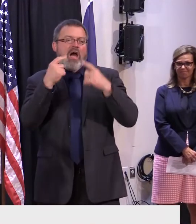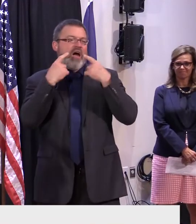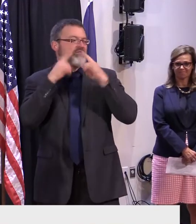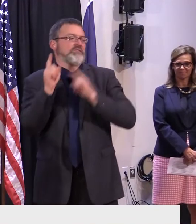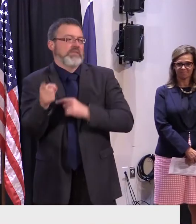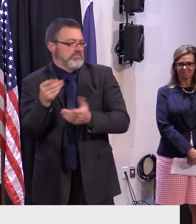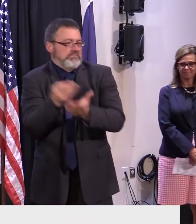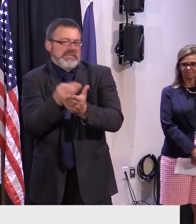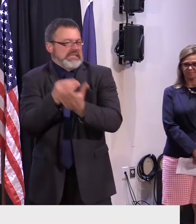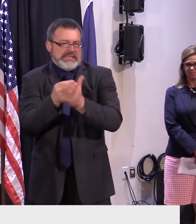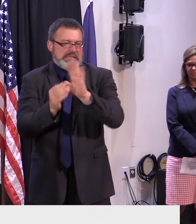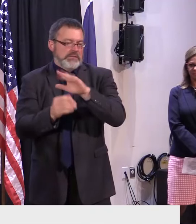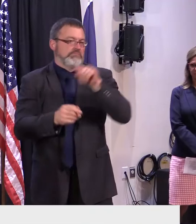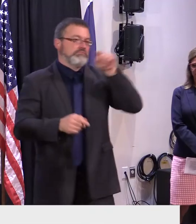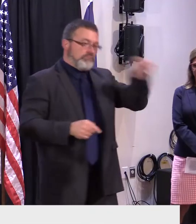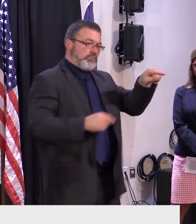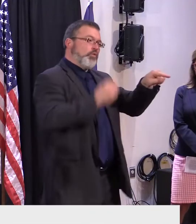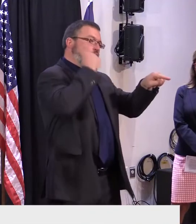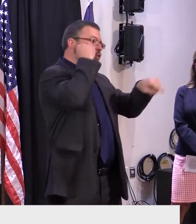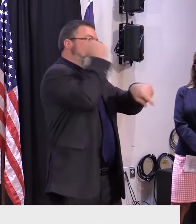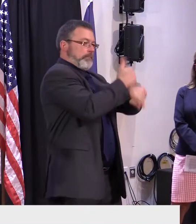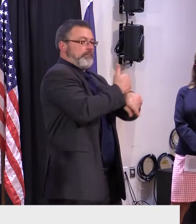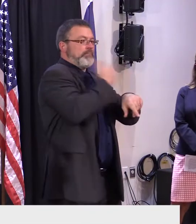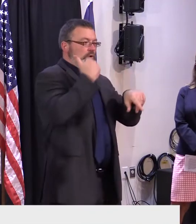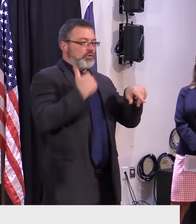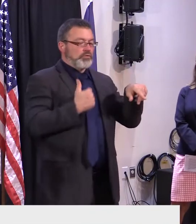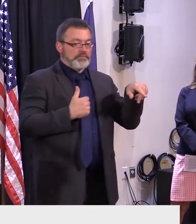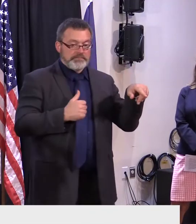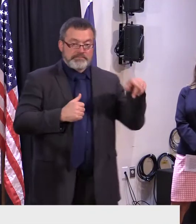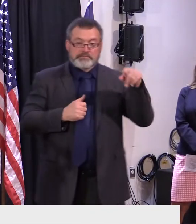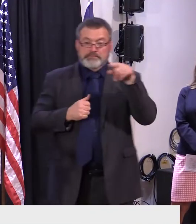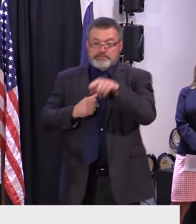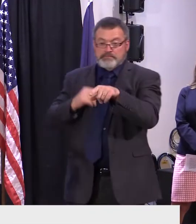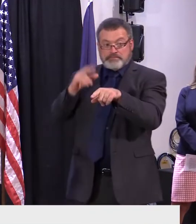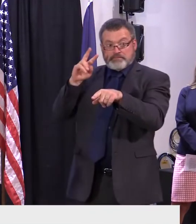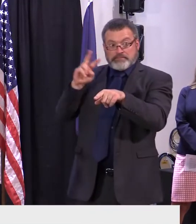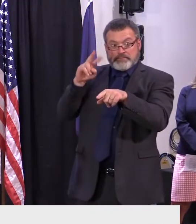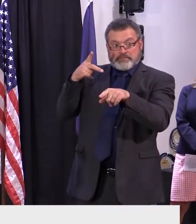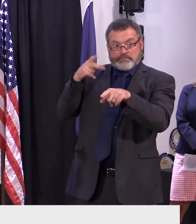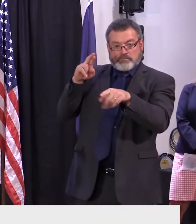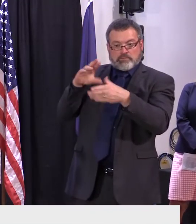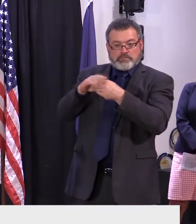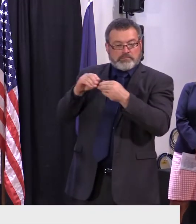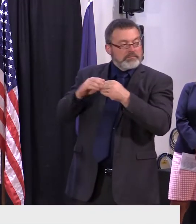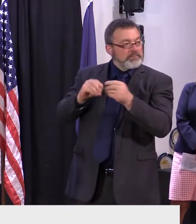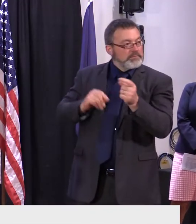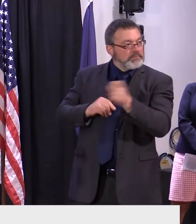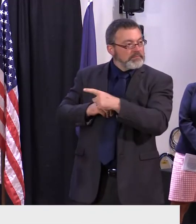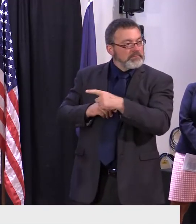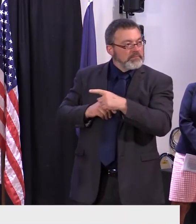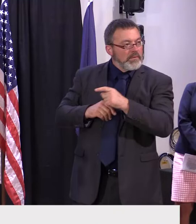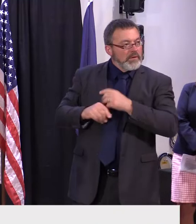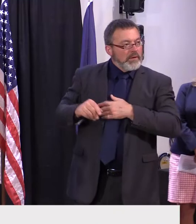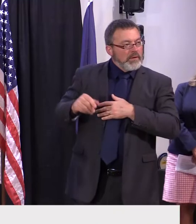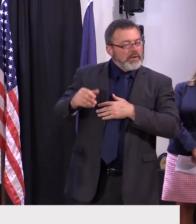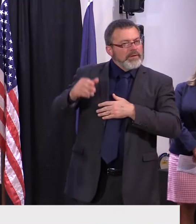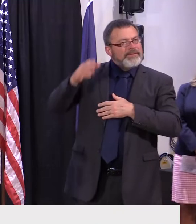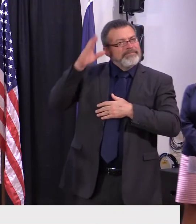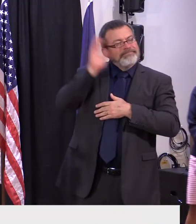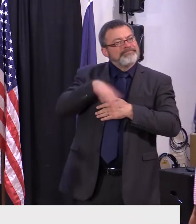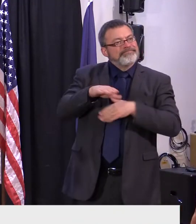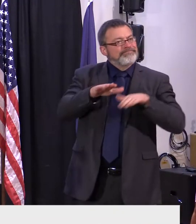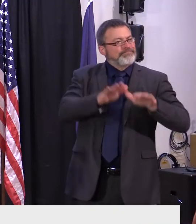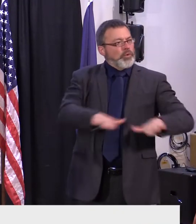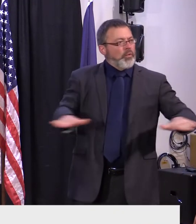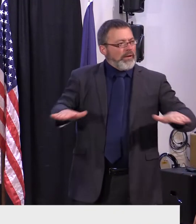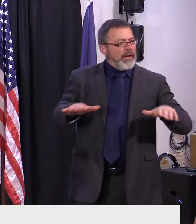You picked up an endorsement for the Let's Grow Kids Action Network, and they said the reason that they endorsed you is because you